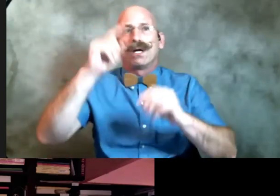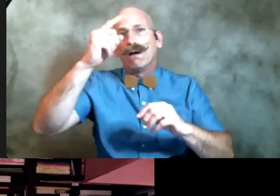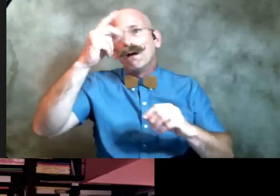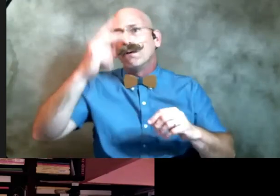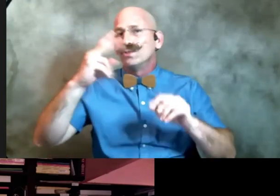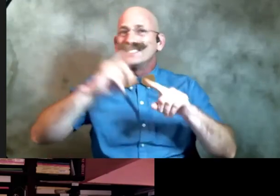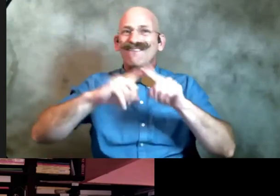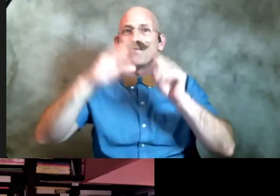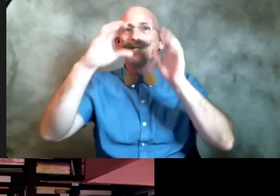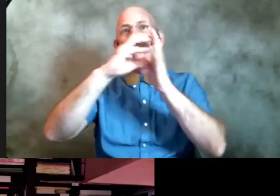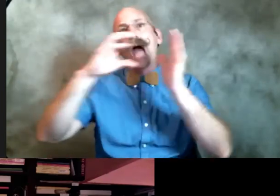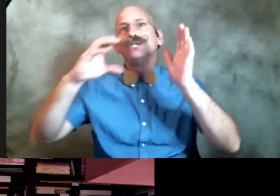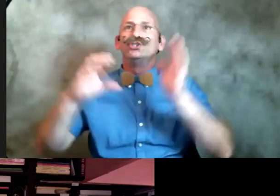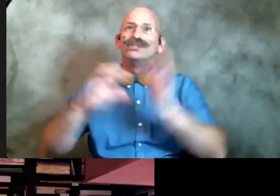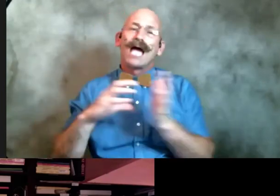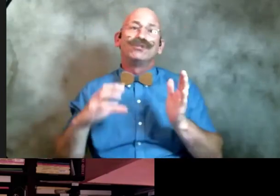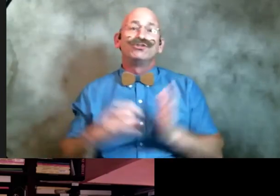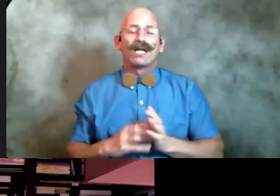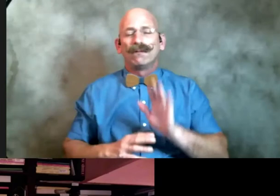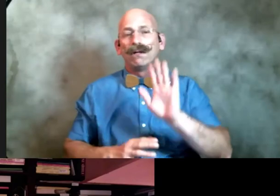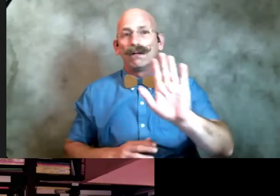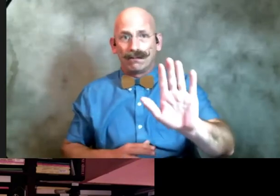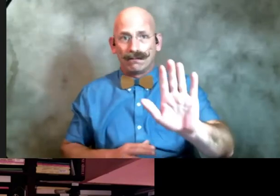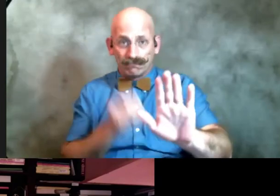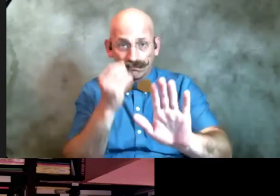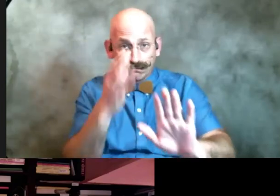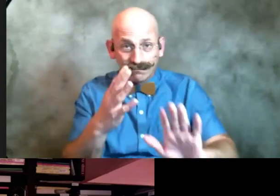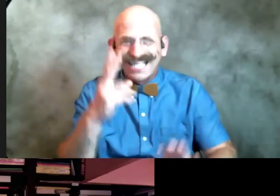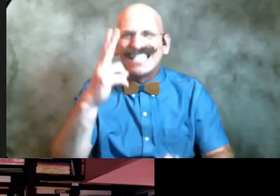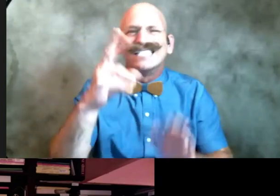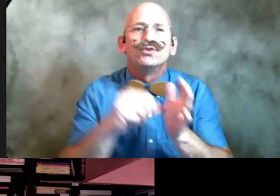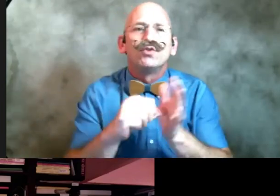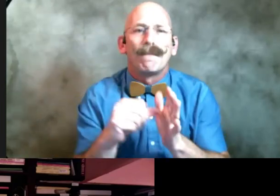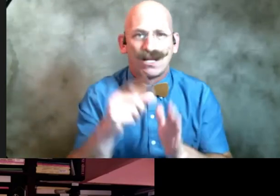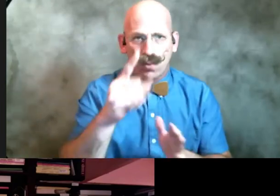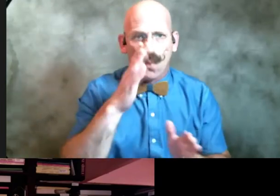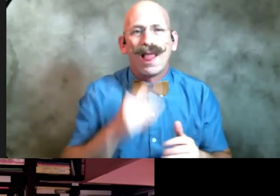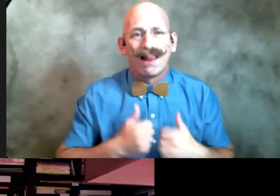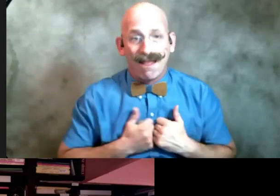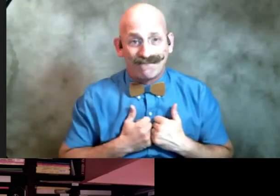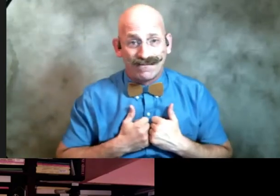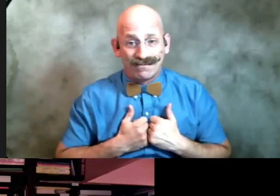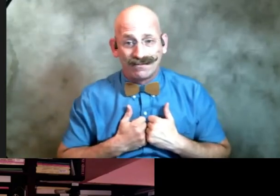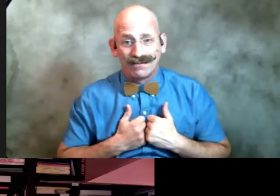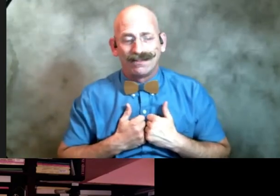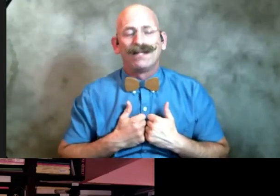two things it's only two pages you'll live and i will not